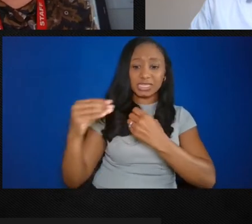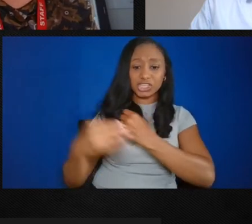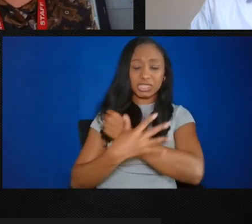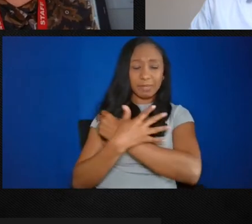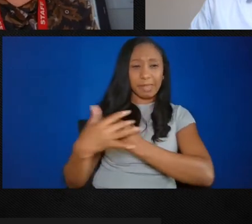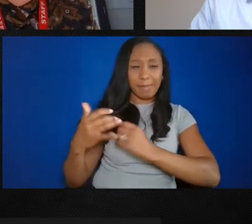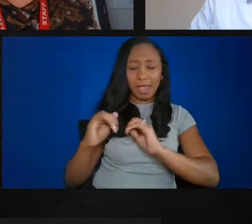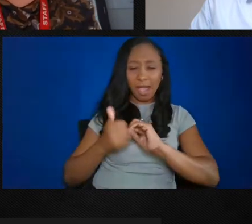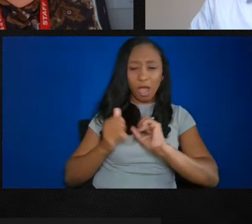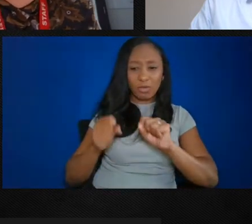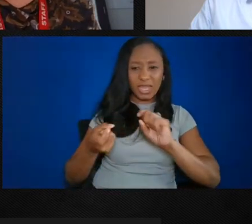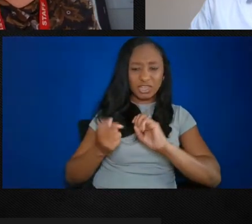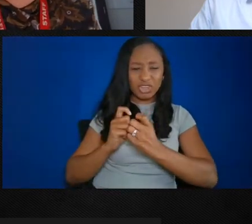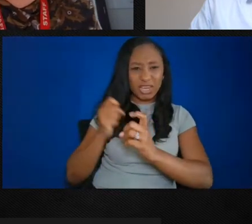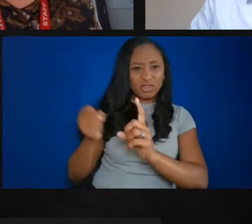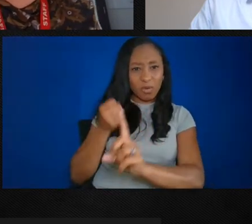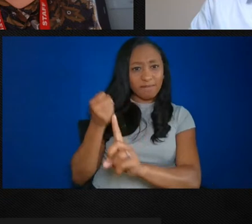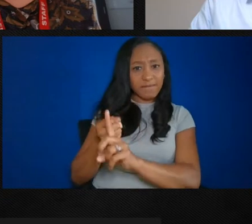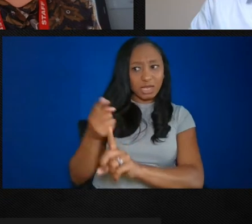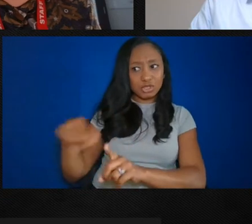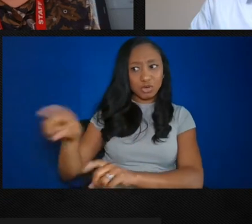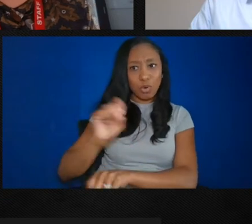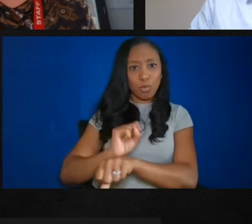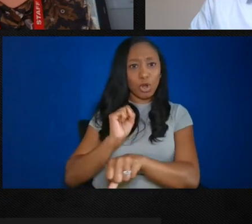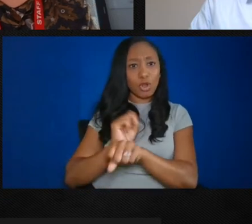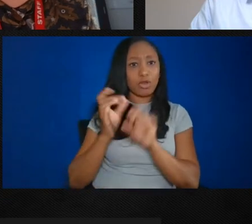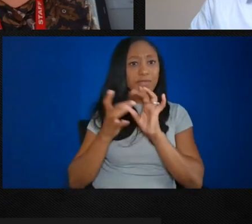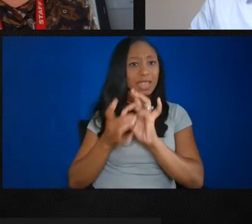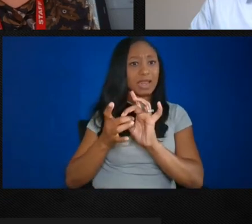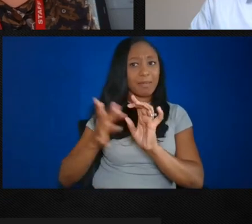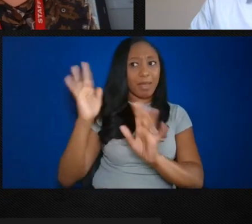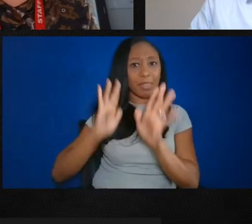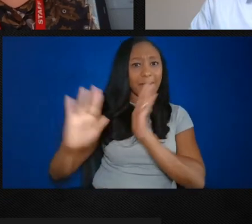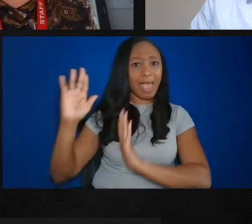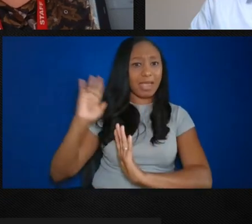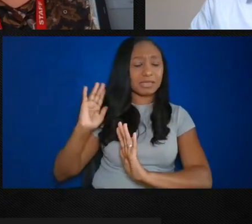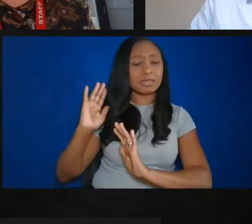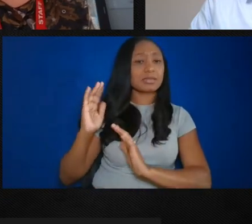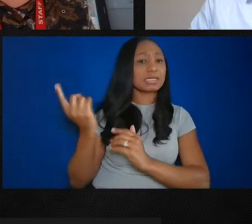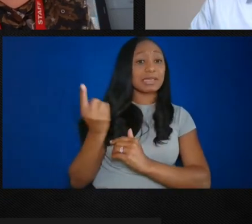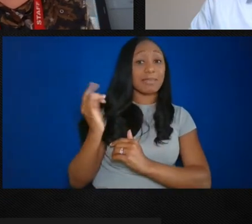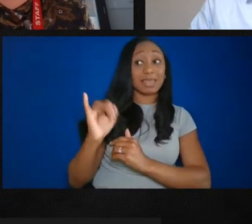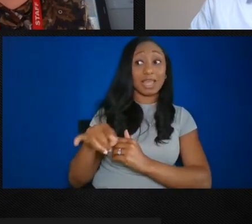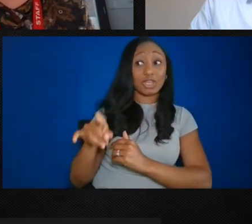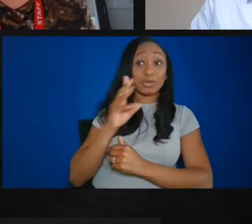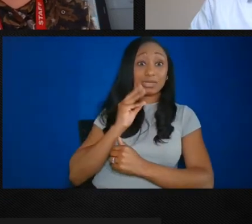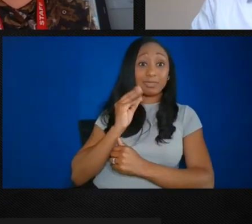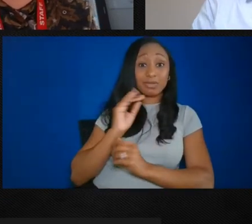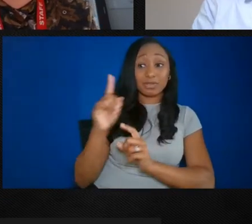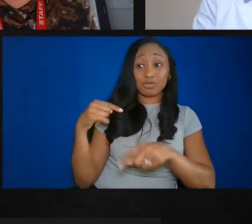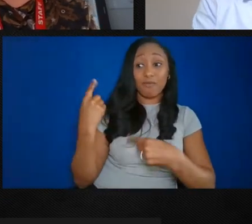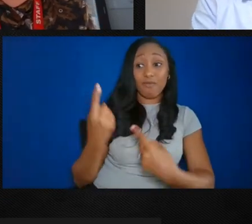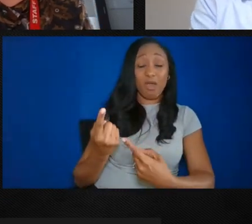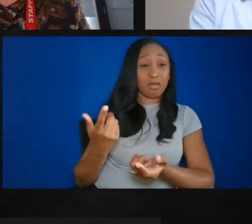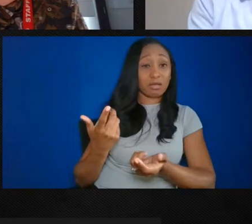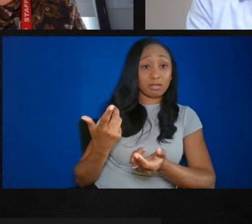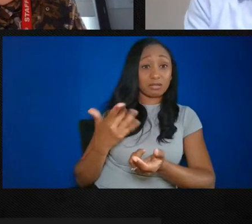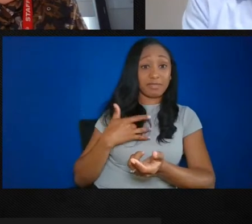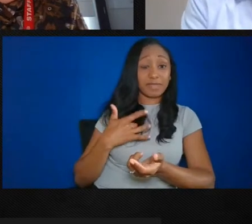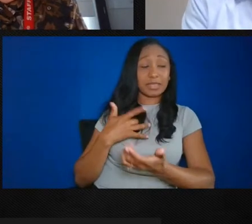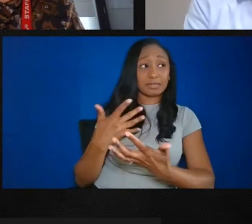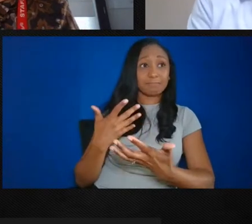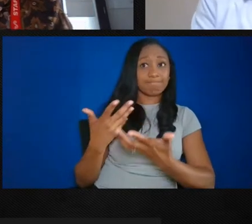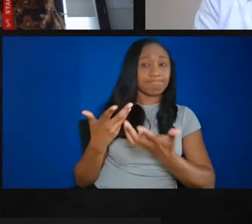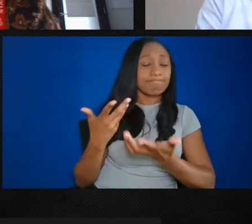or affect the work that you do talking about the past. Is that something that you have run into in your work thus far? Well, not only